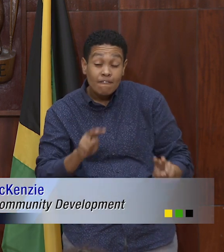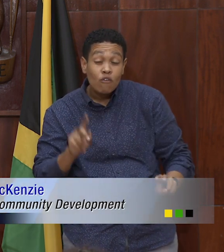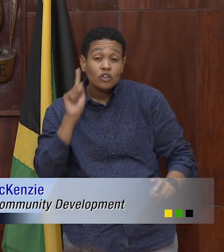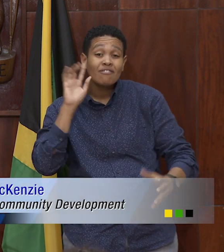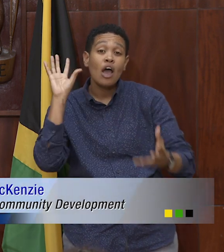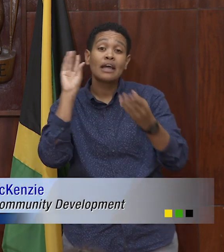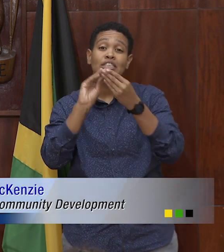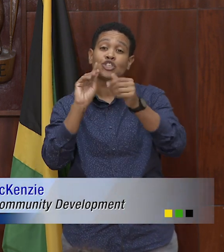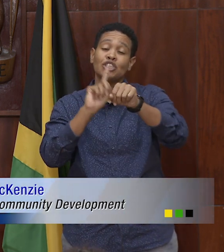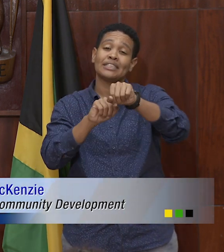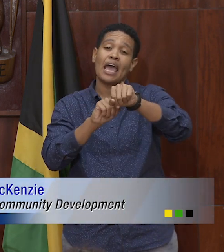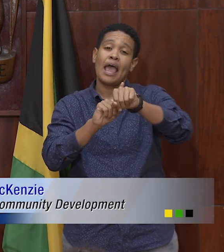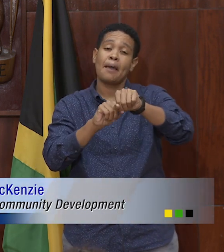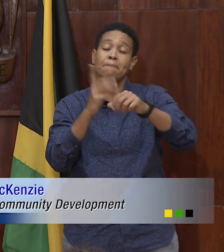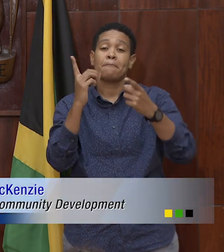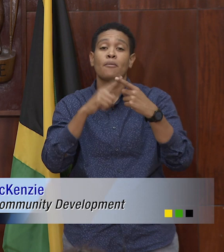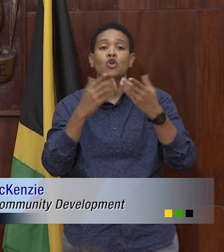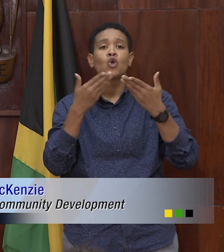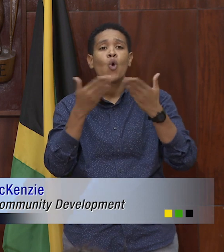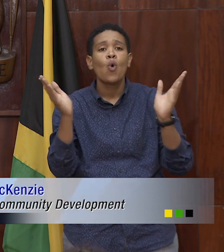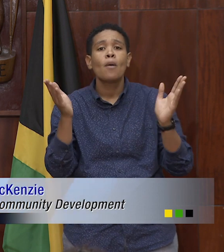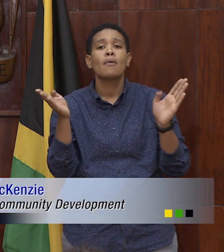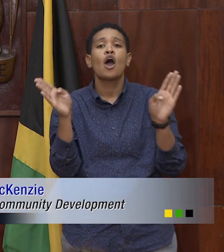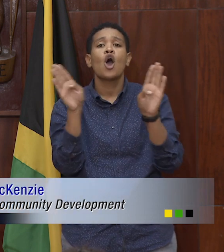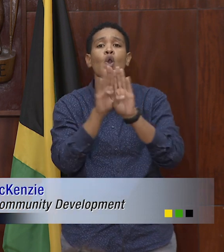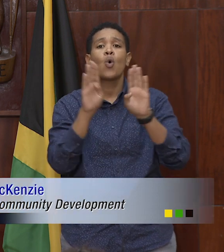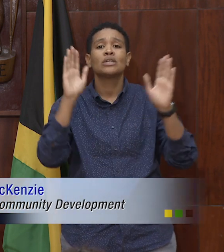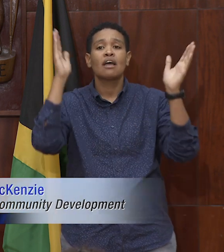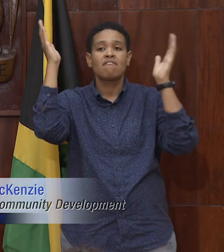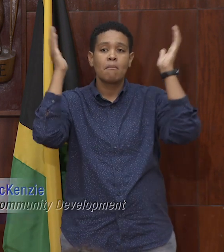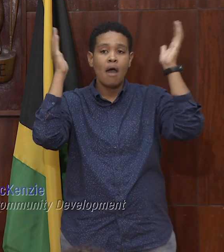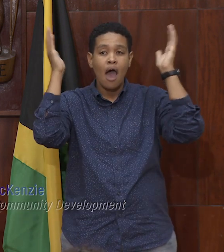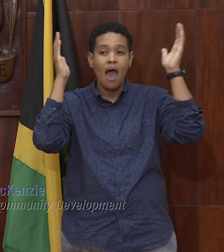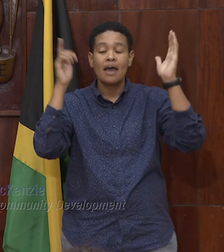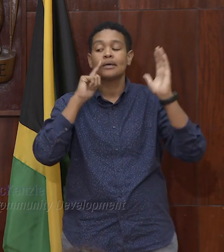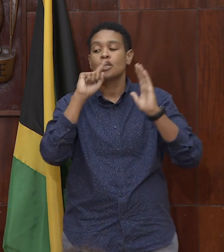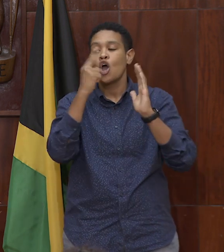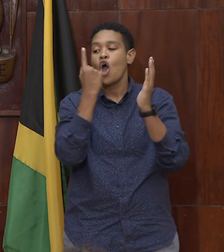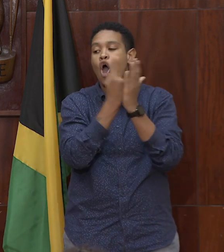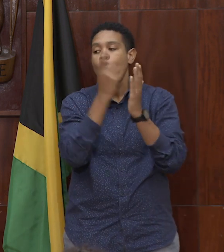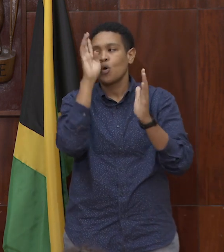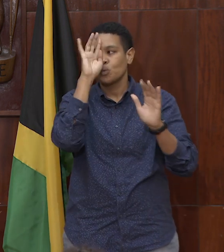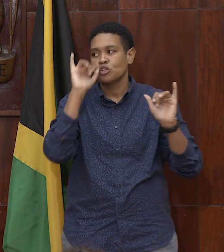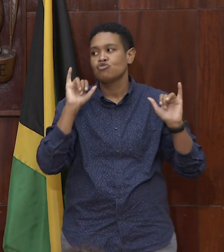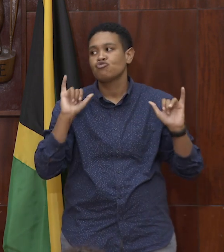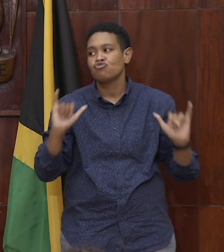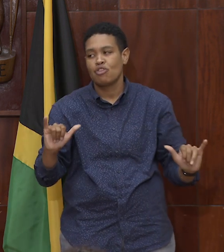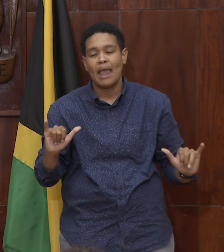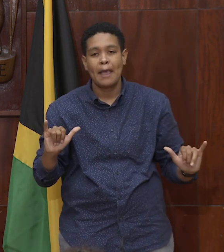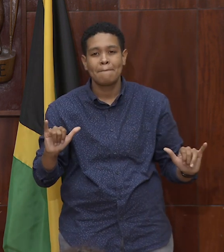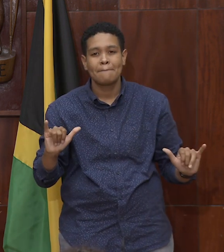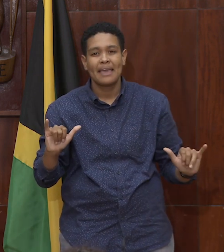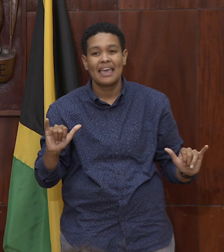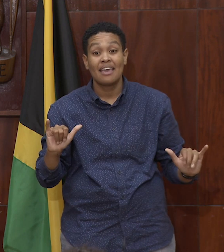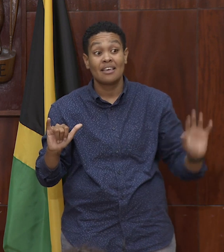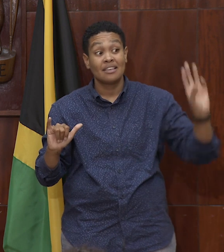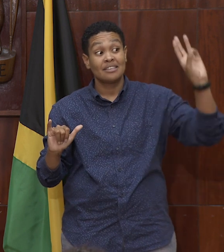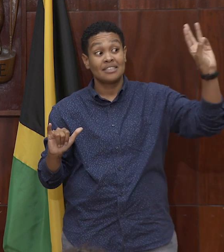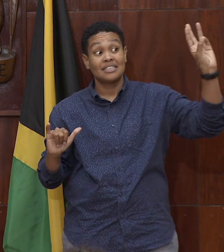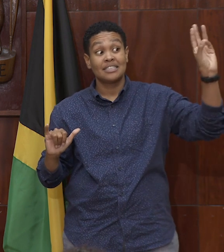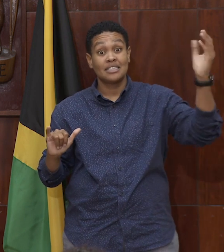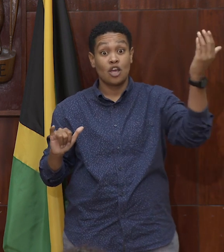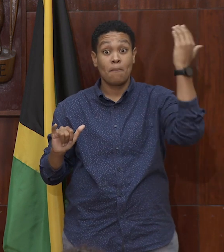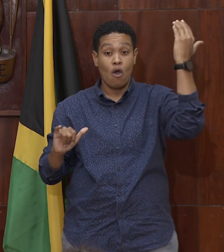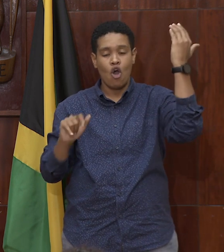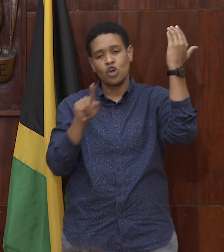also the opening and closing of markets, the hours will remain from 6 a.m.